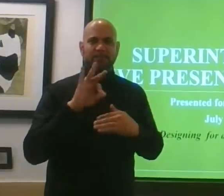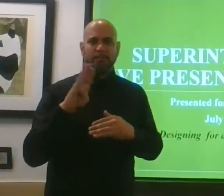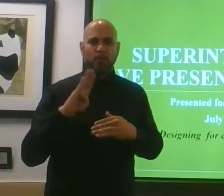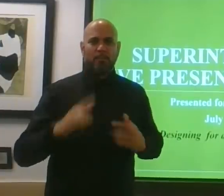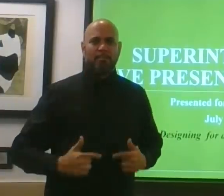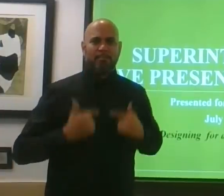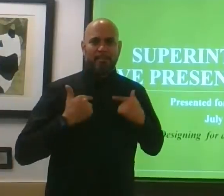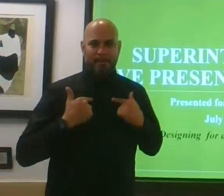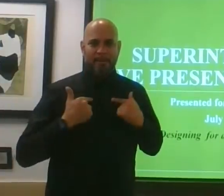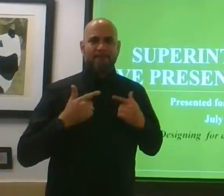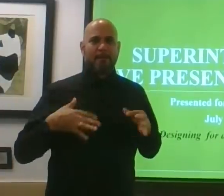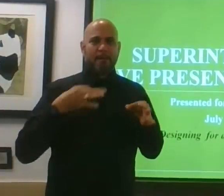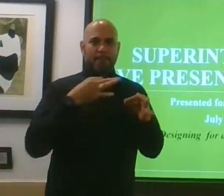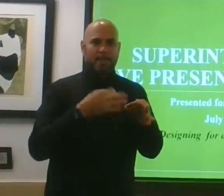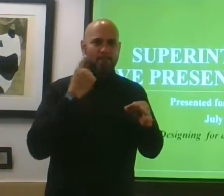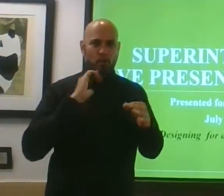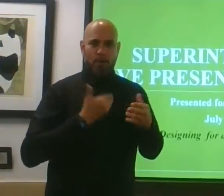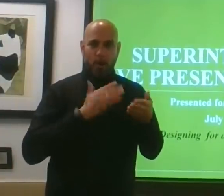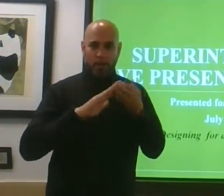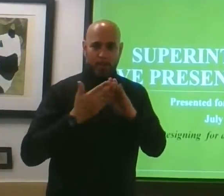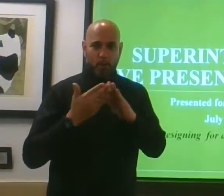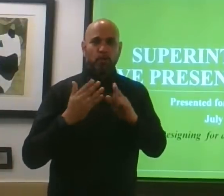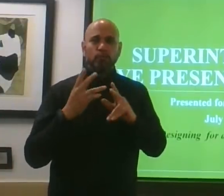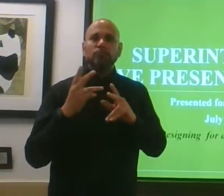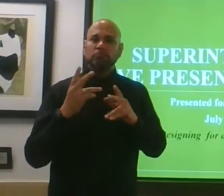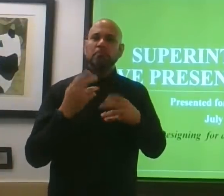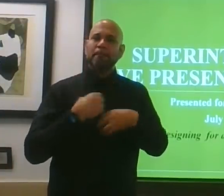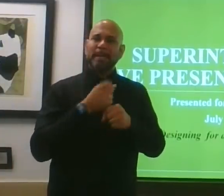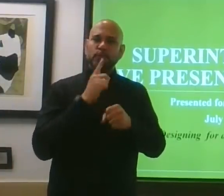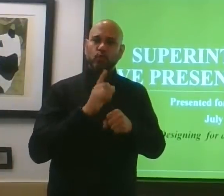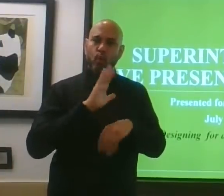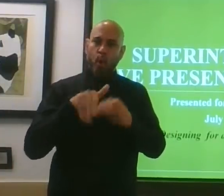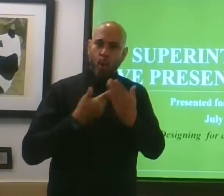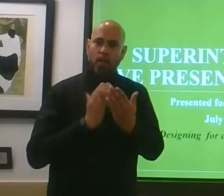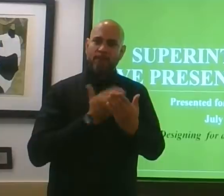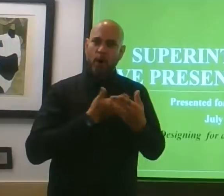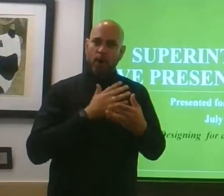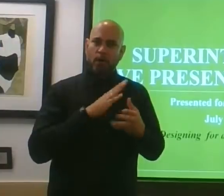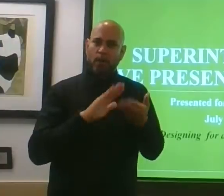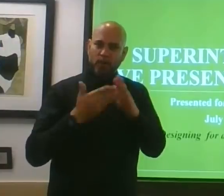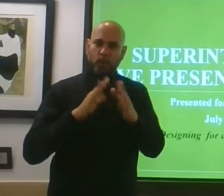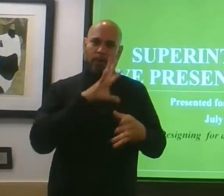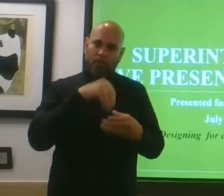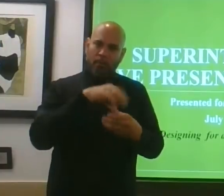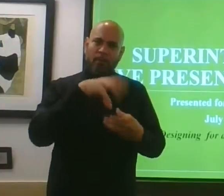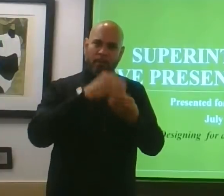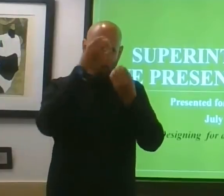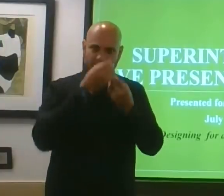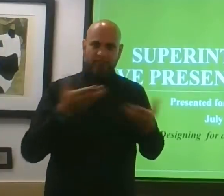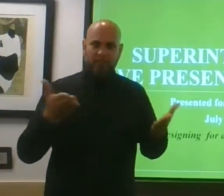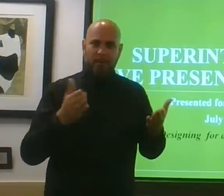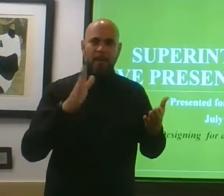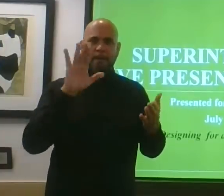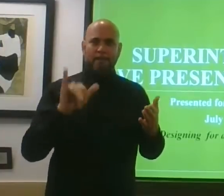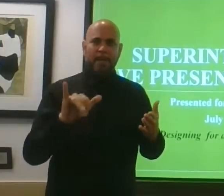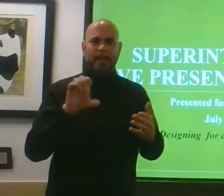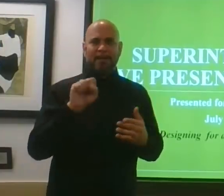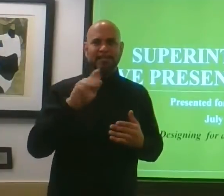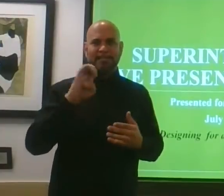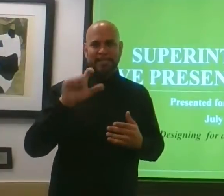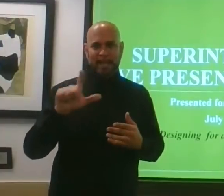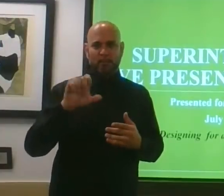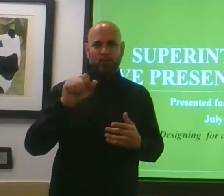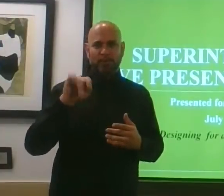session update for our community to keep our community, of course, engaged and informed. I'm joined by Samuel